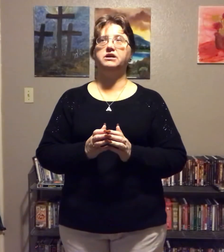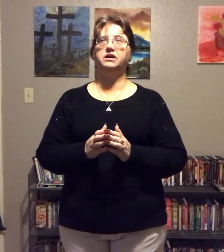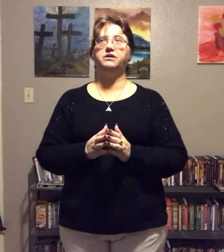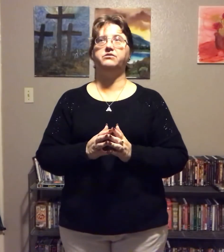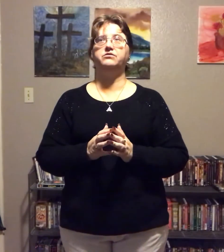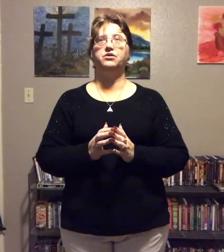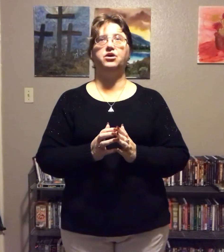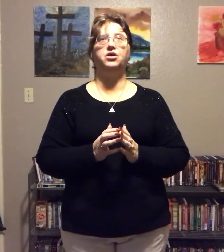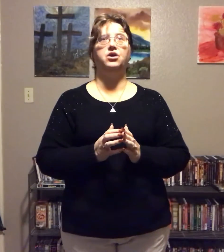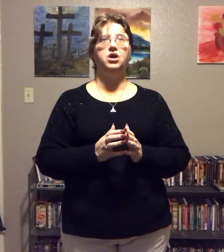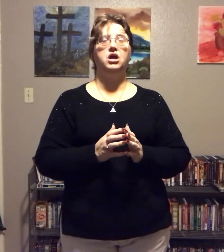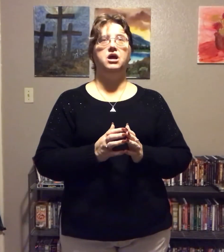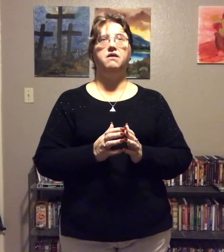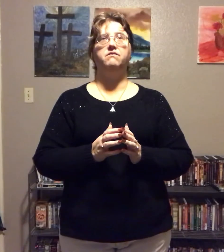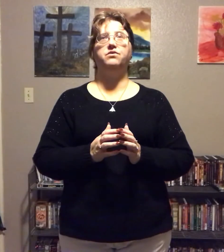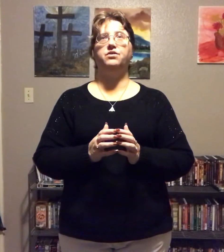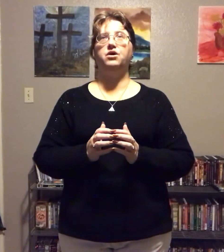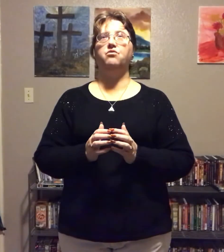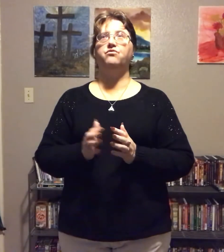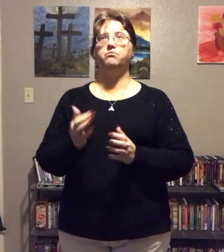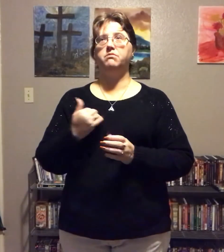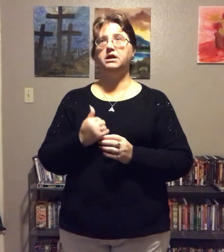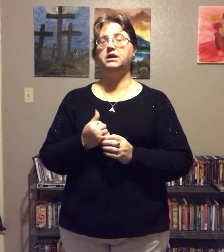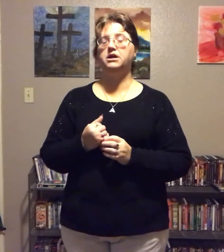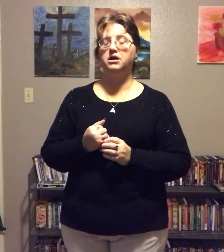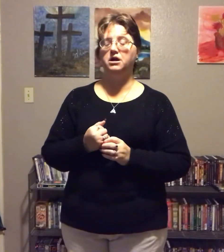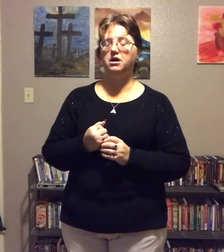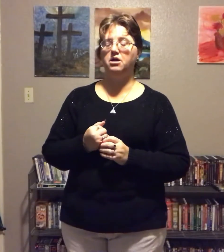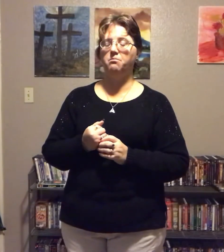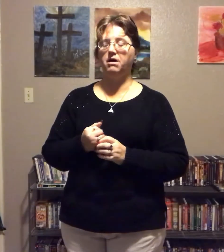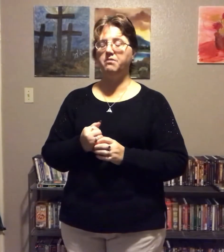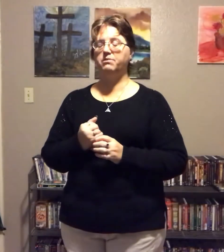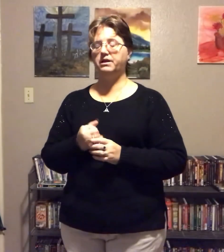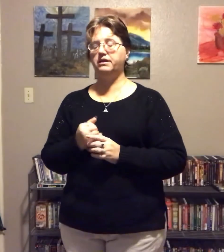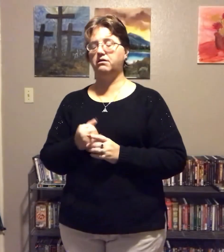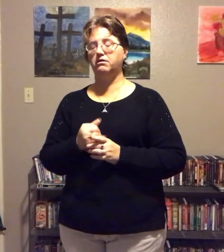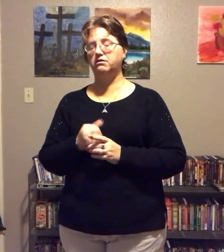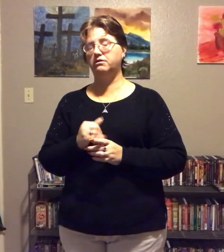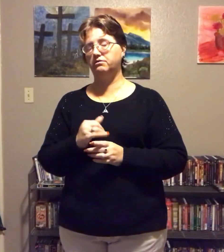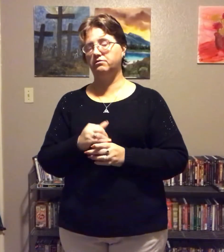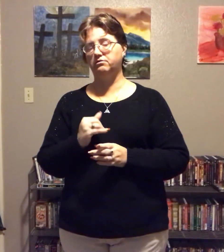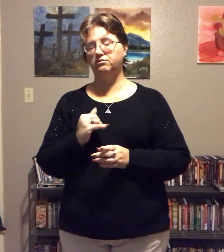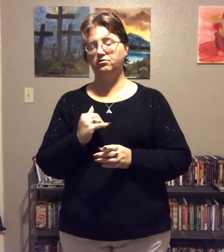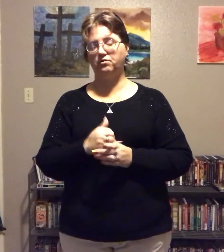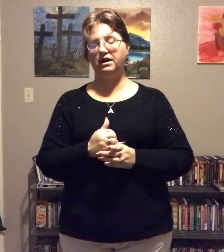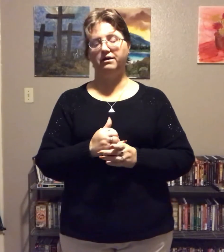days, even though, for me, my blind non-clinical trial